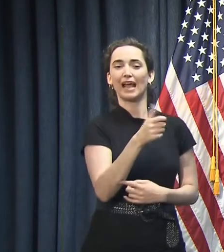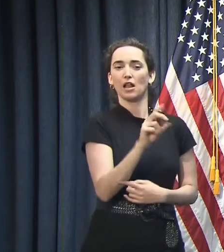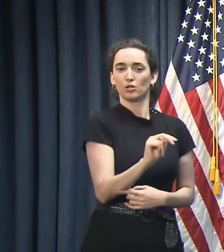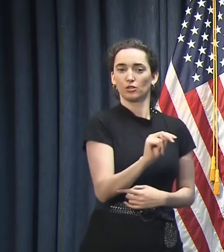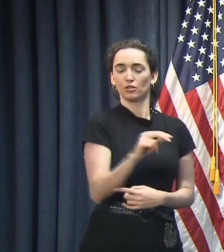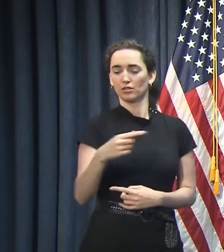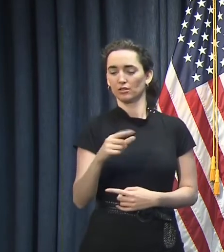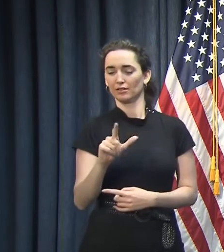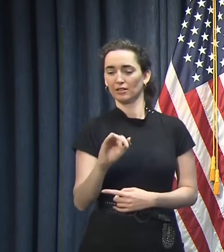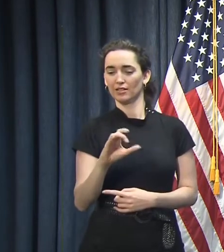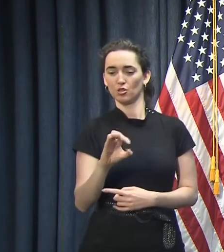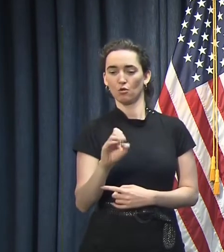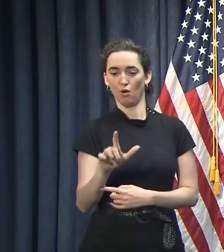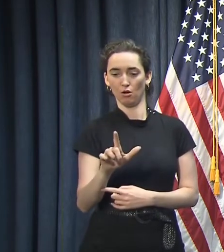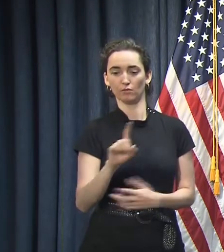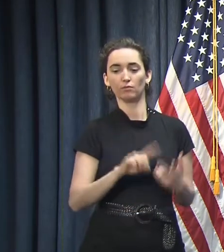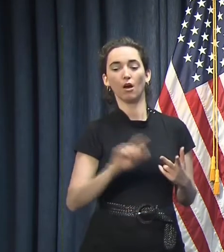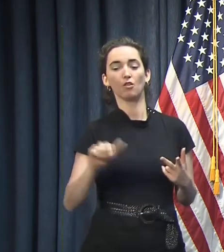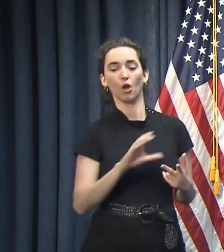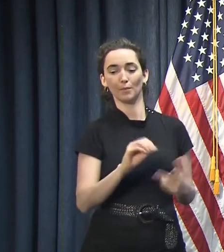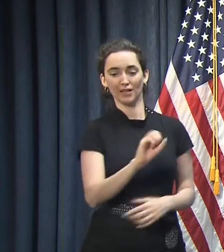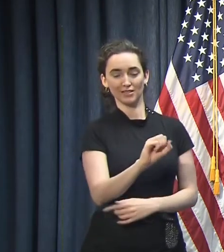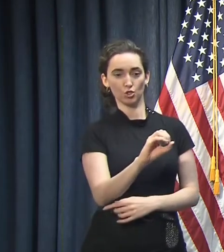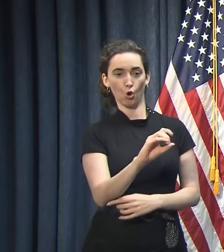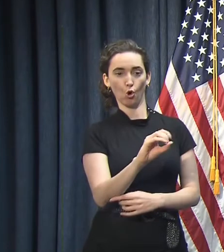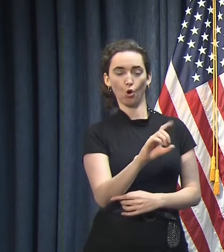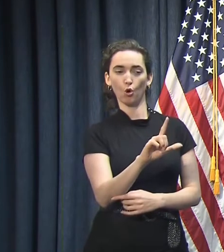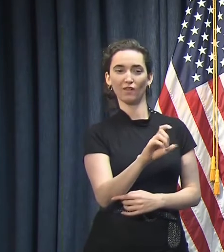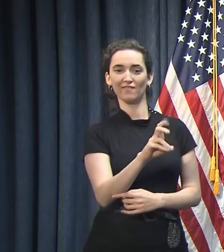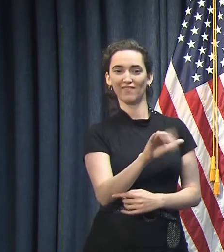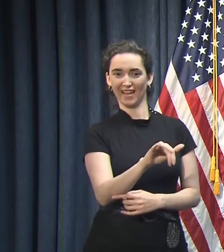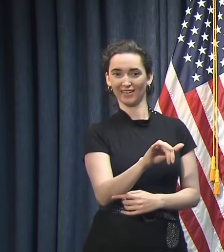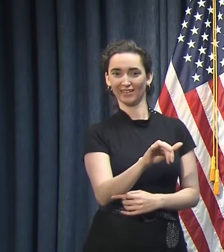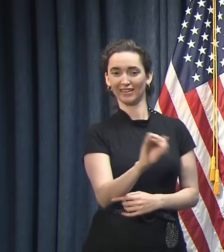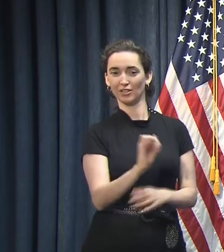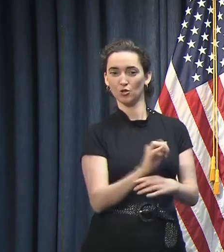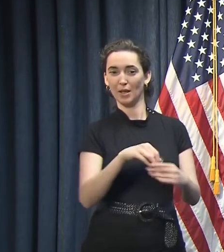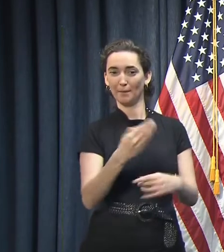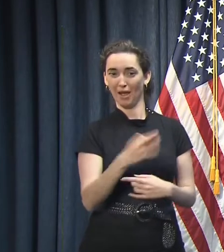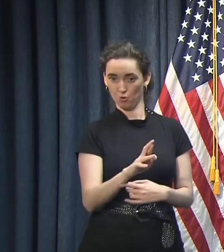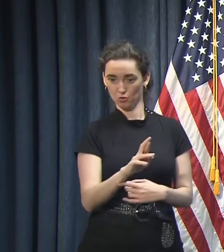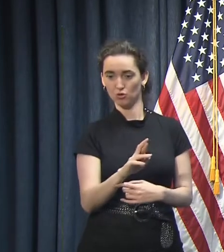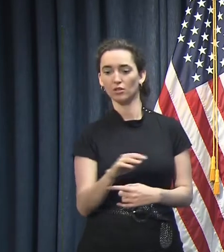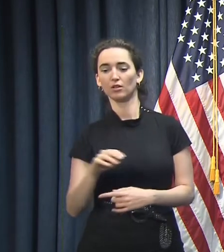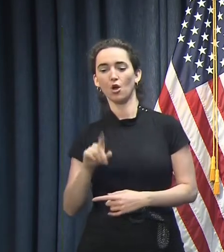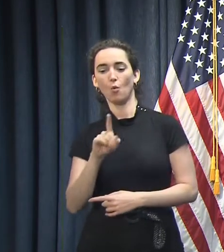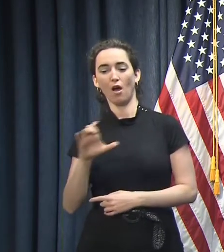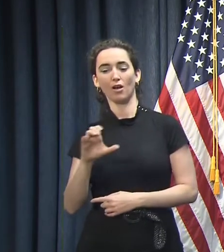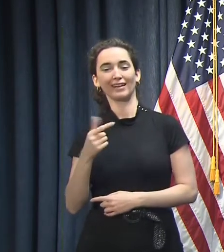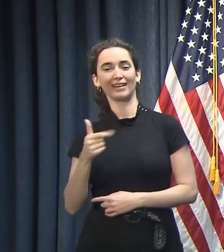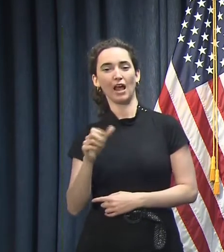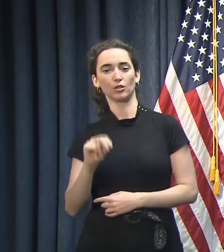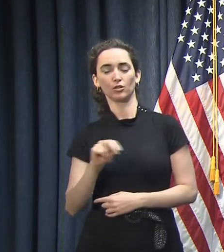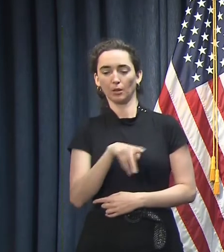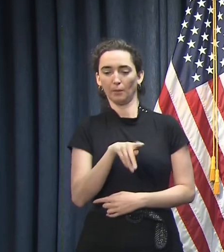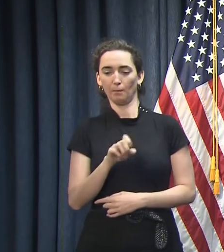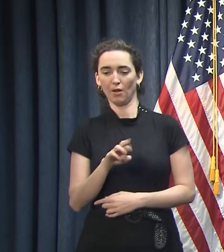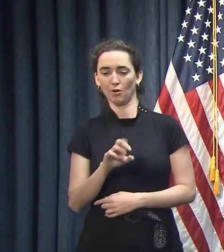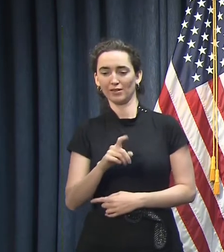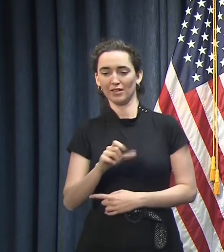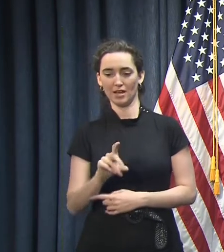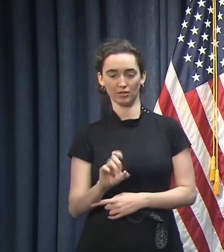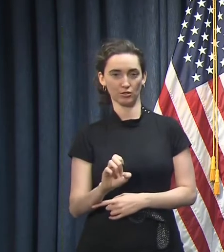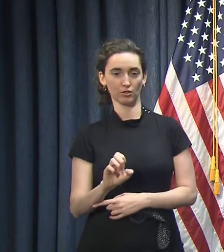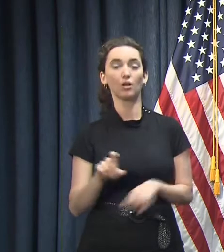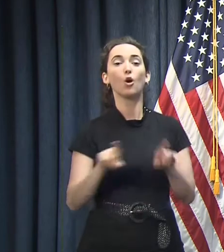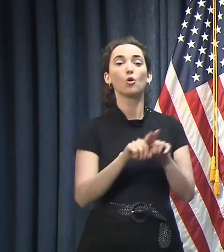Solvay Industries in Baton Rouge has donated 100 gallons of peroxide. Additionally, we've received more than 2 million cotton masks